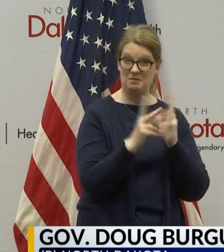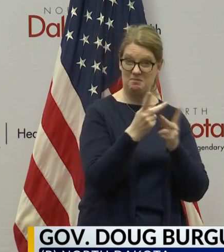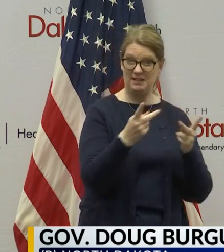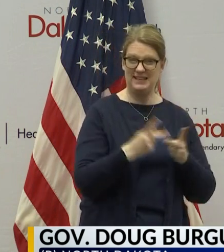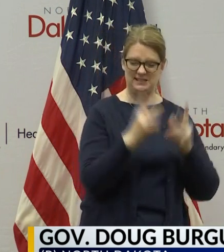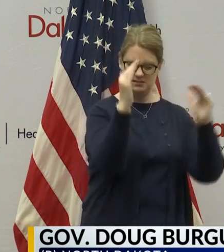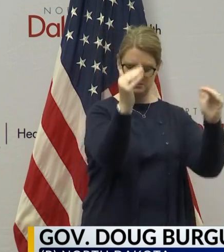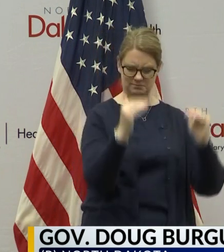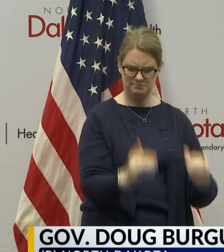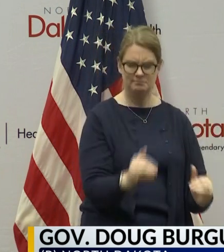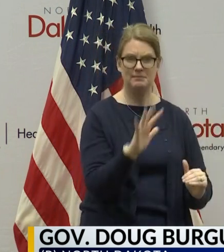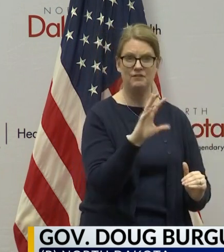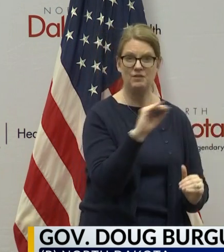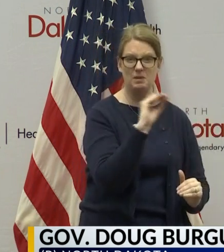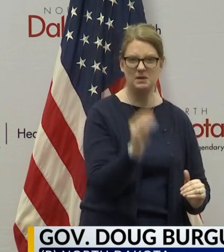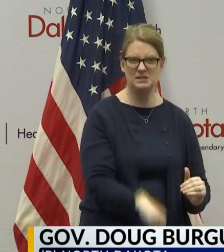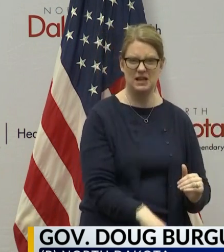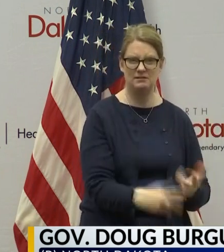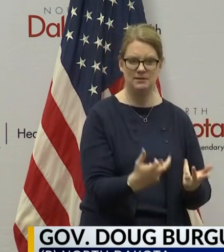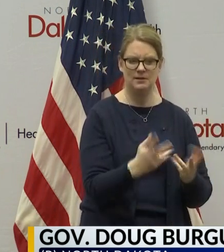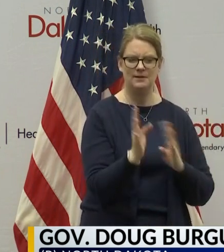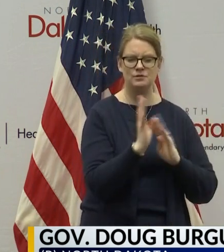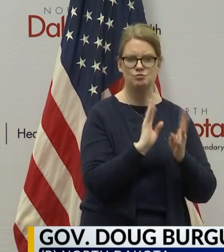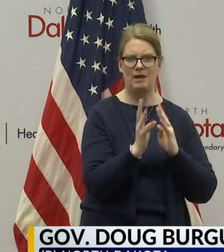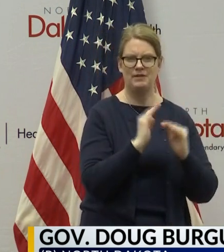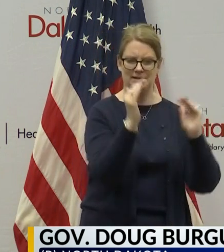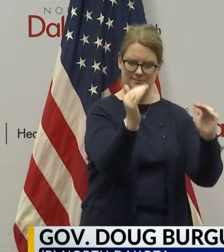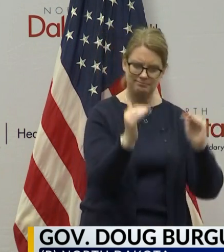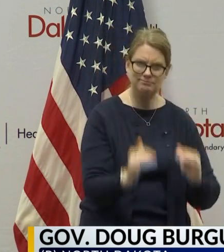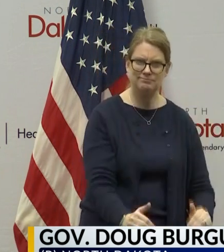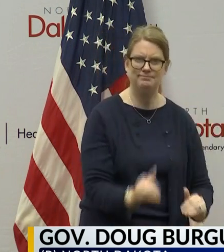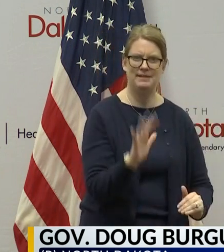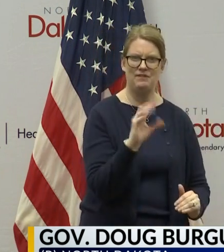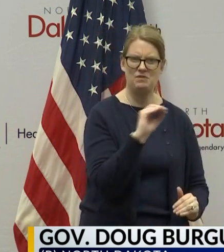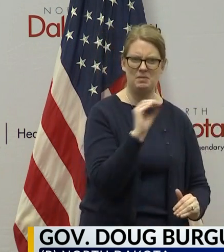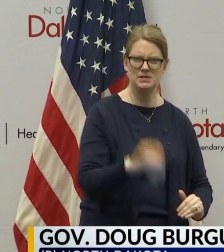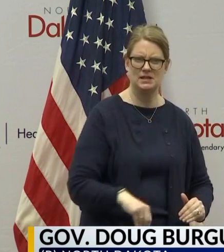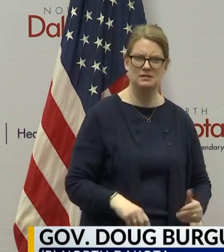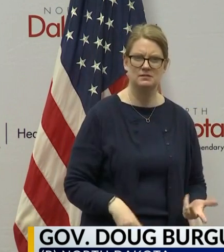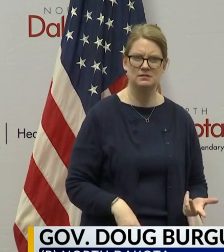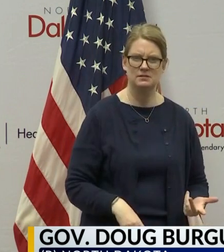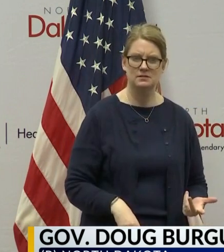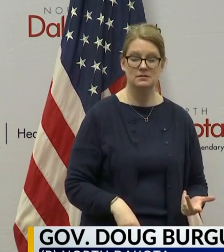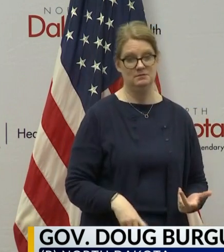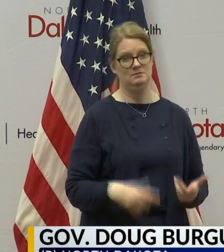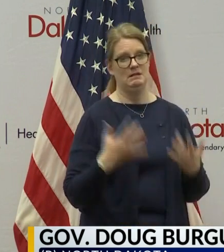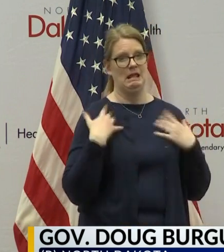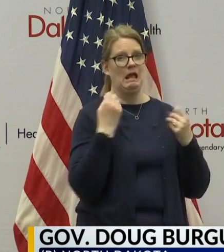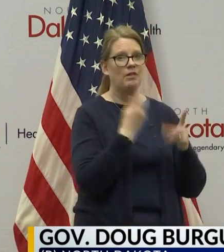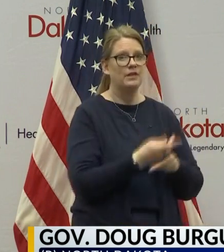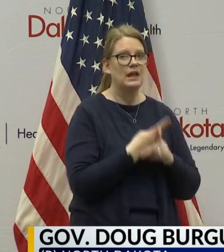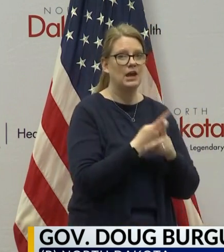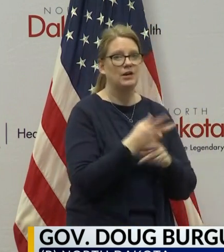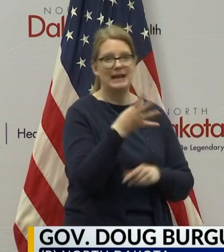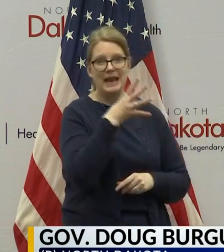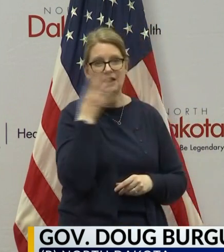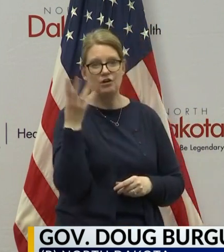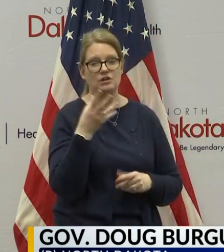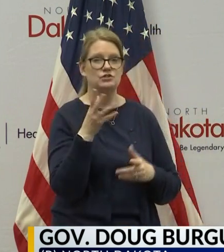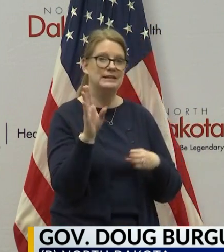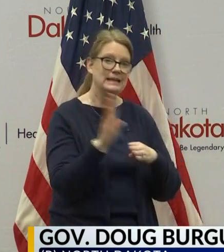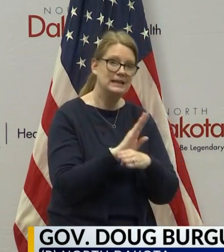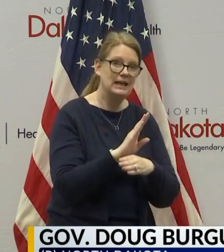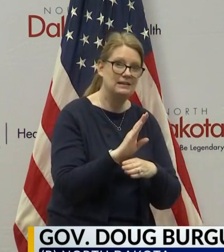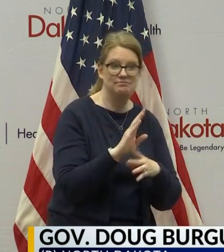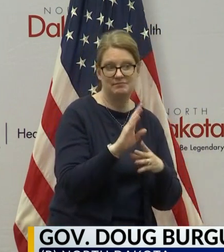you know, over 50% of traffic. I mean, you know, that's, and if you think that healthcare and agriculture and energy are all essential, you know,